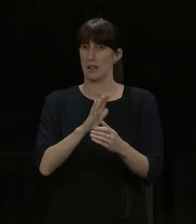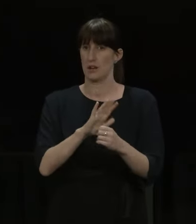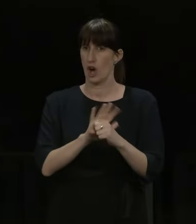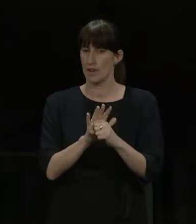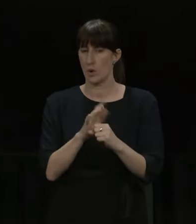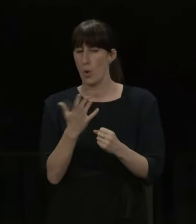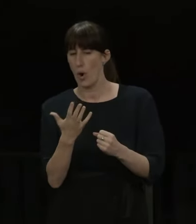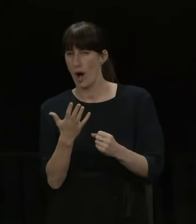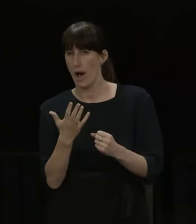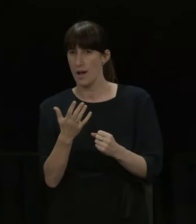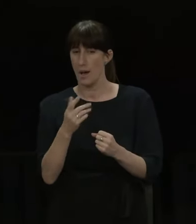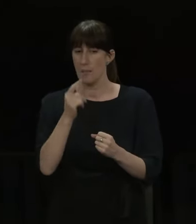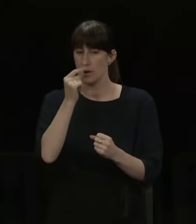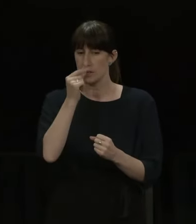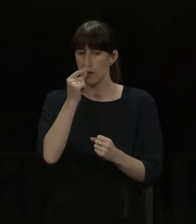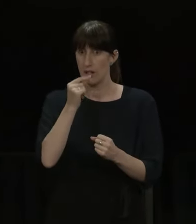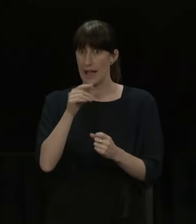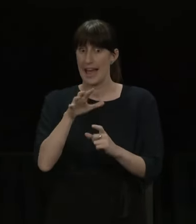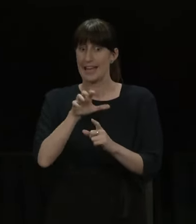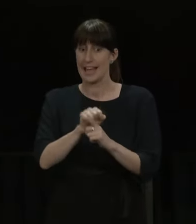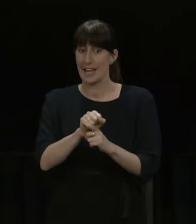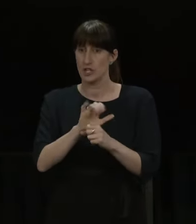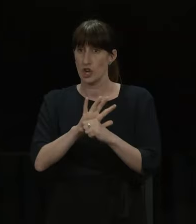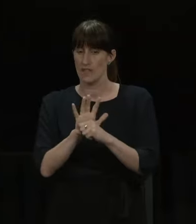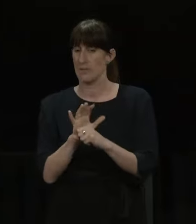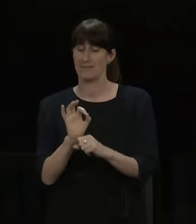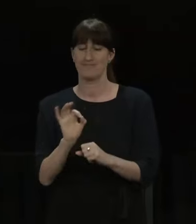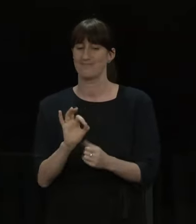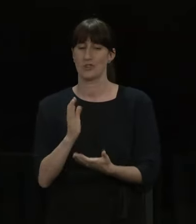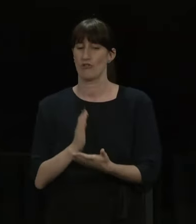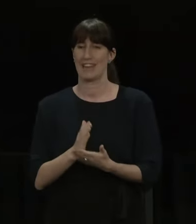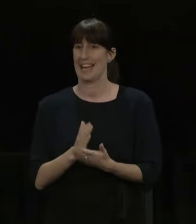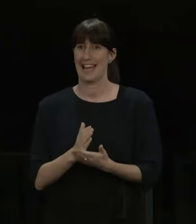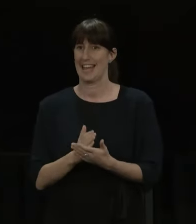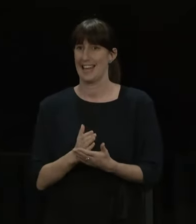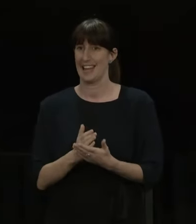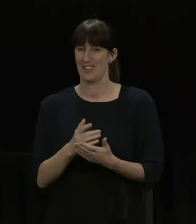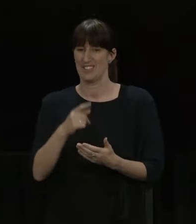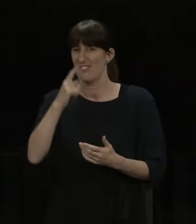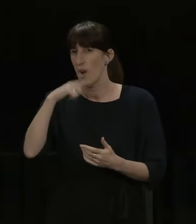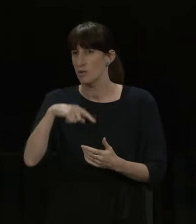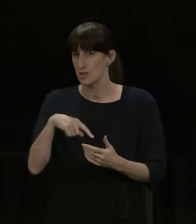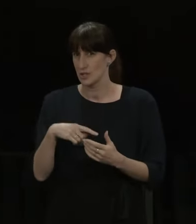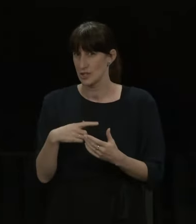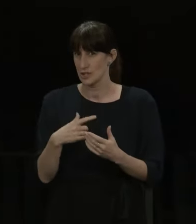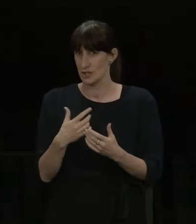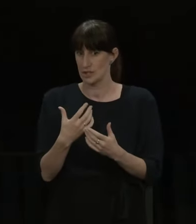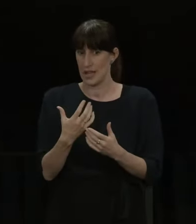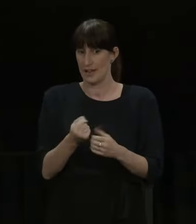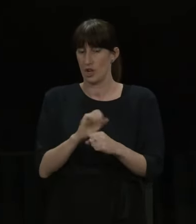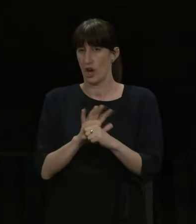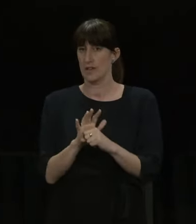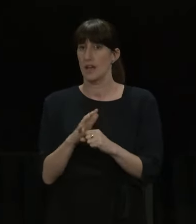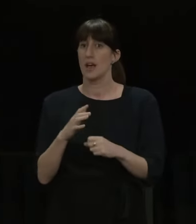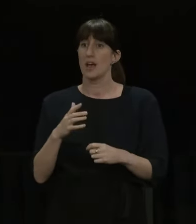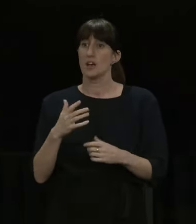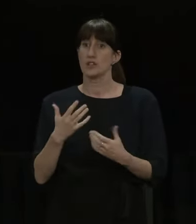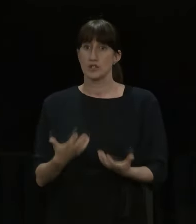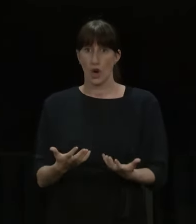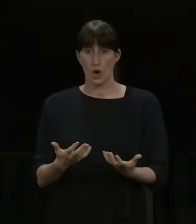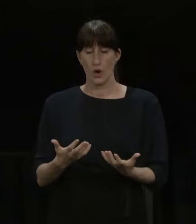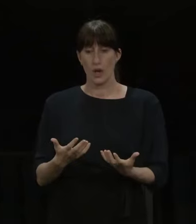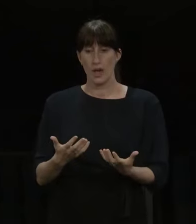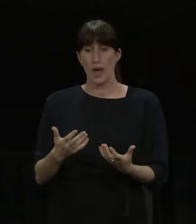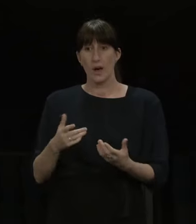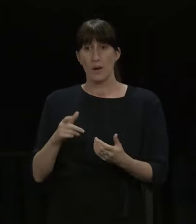positives there might be and false negatives. In terms of wider use in the population, that's why we're proposing to use pharmacies